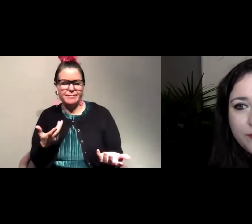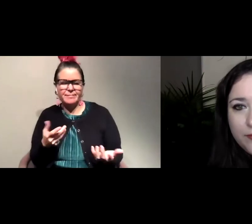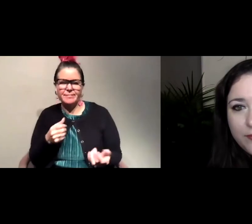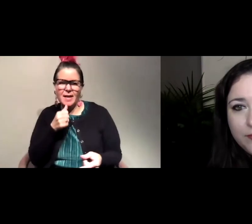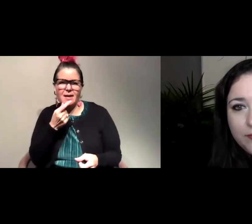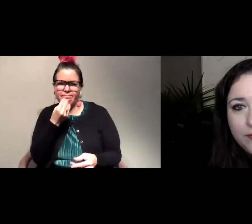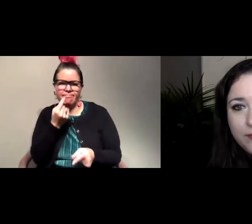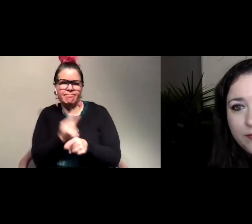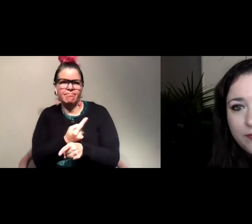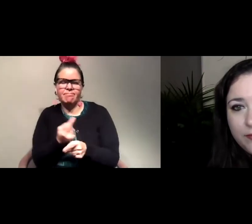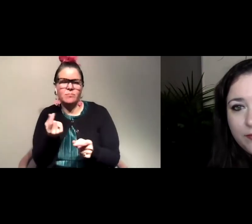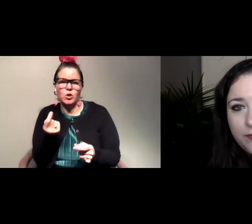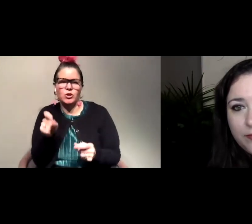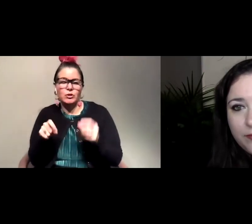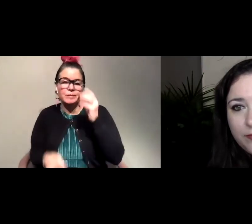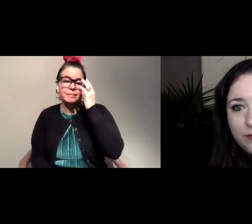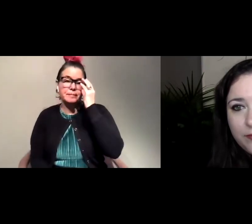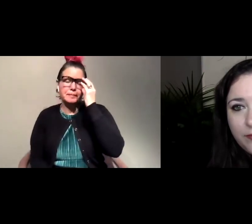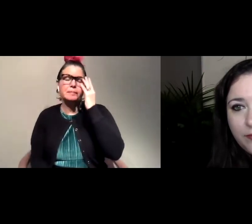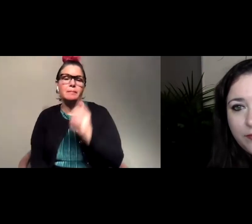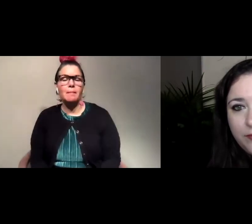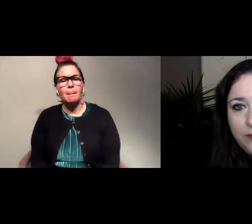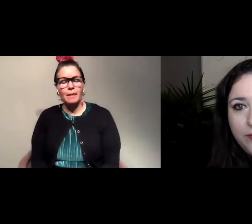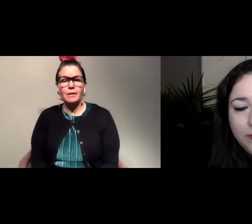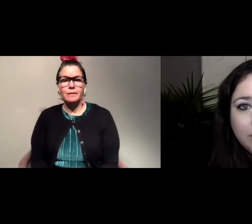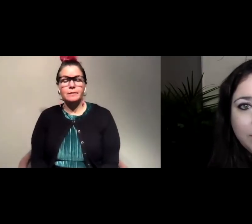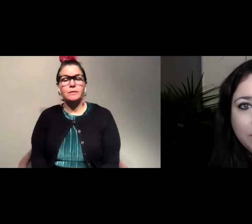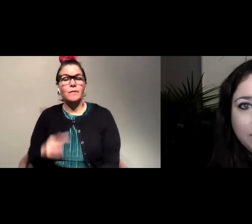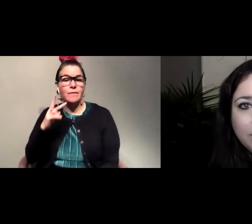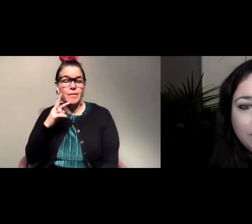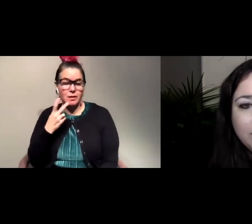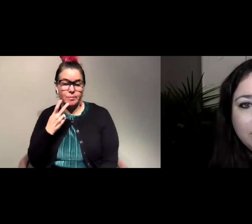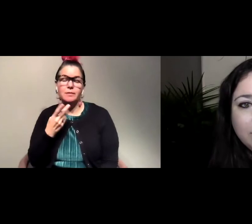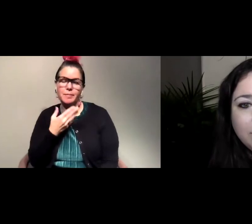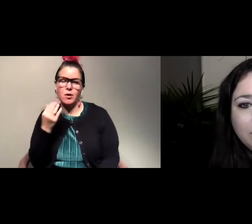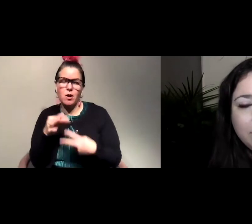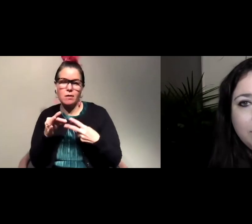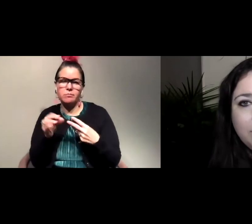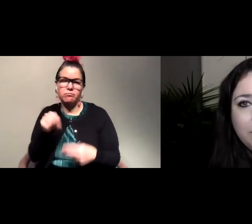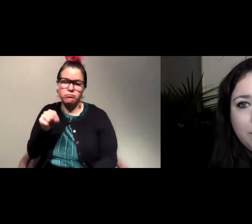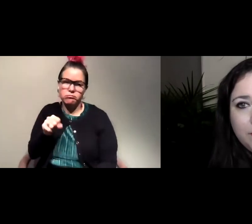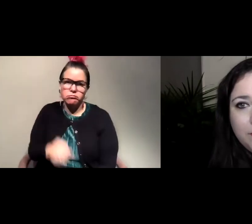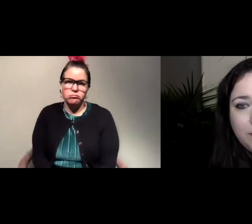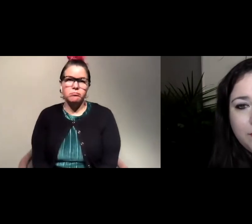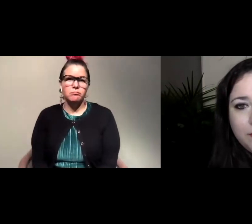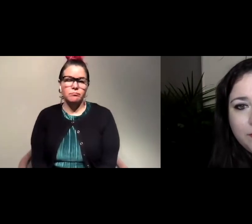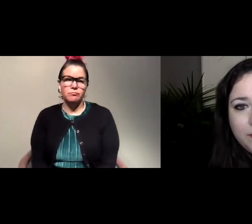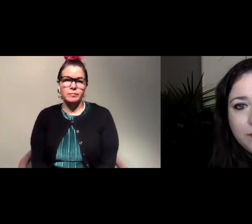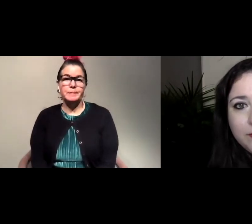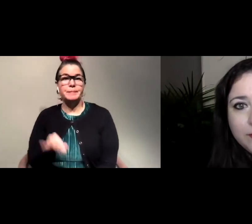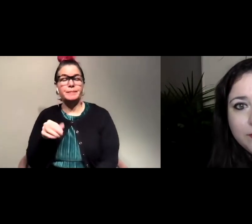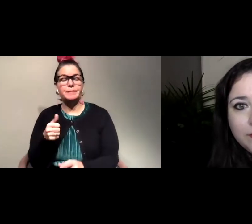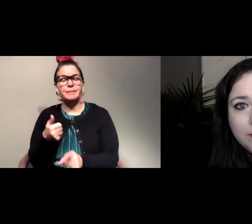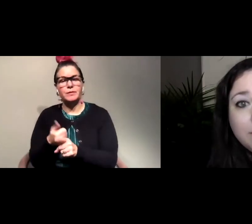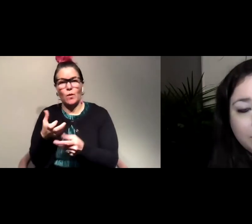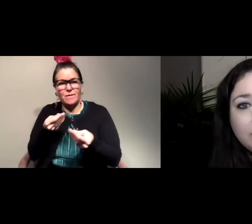so yeah the vegetables are definitely a better thing to feed them if you want to feed them